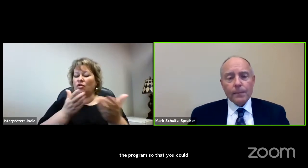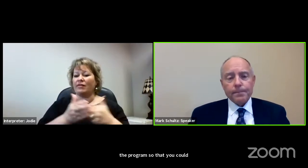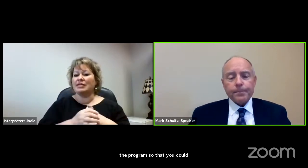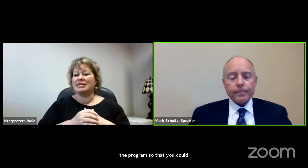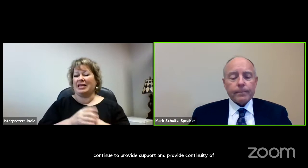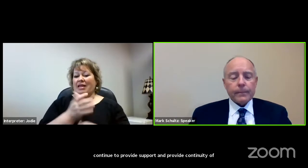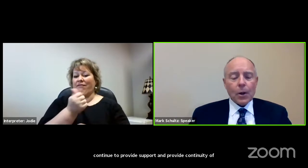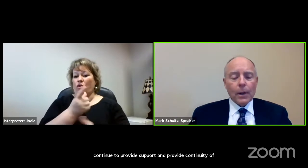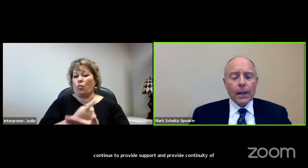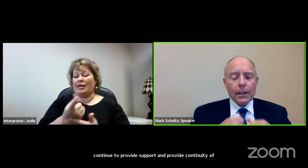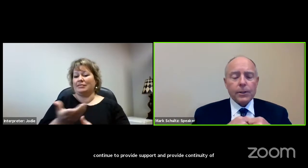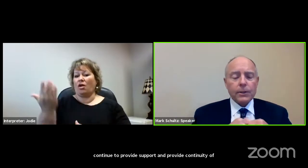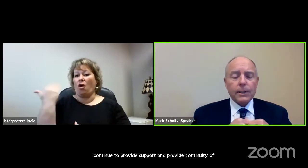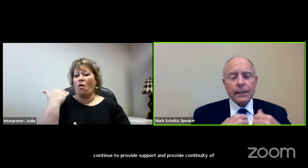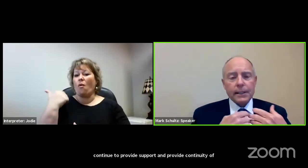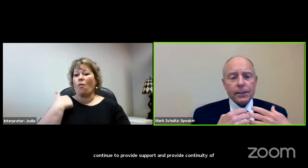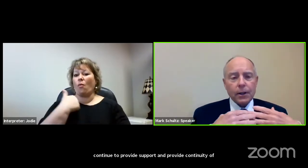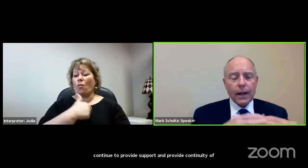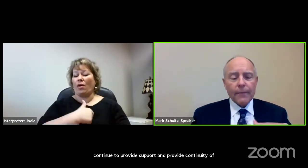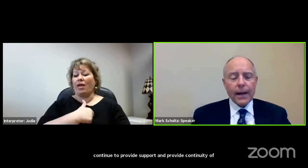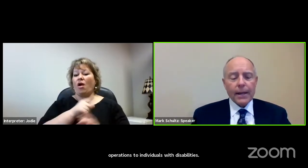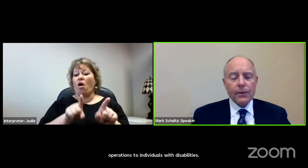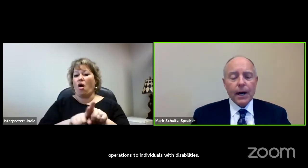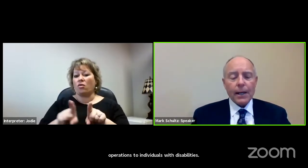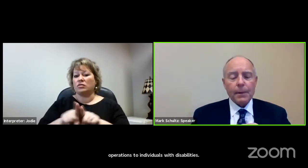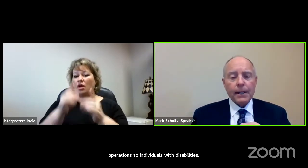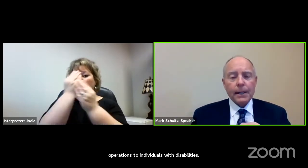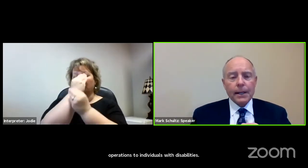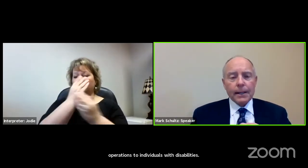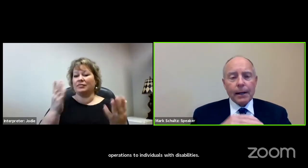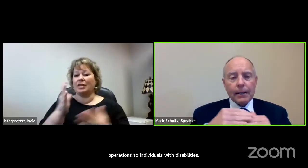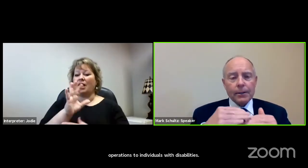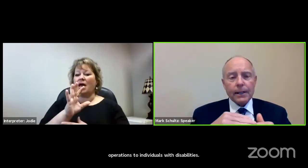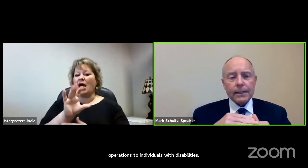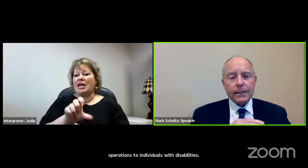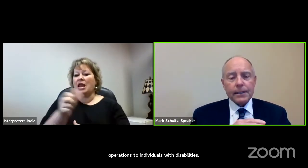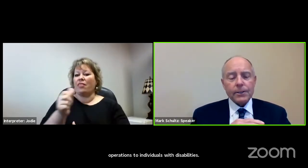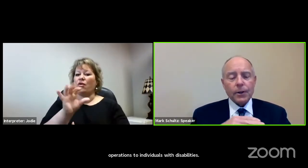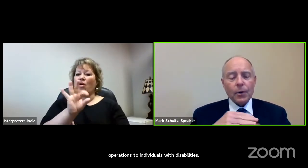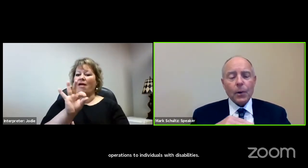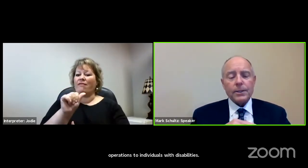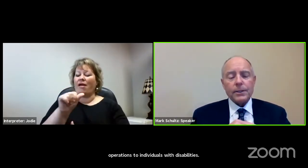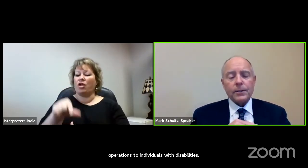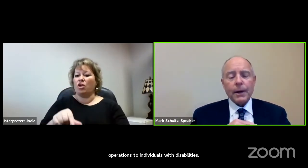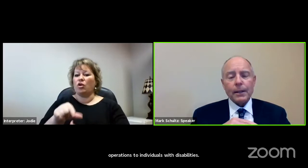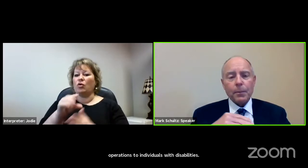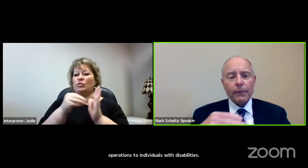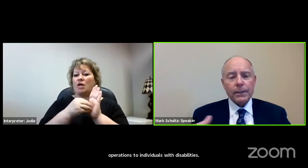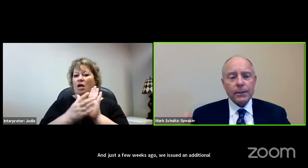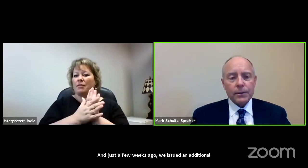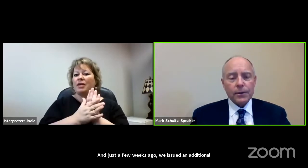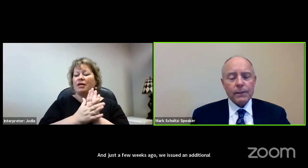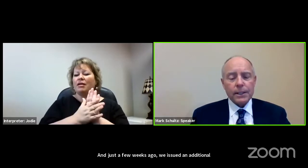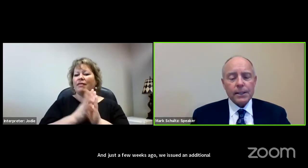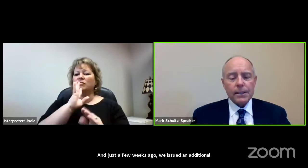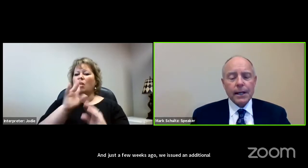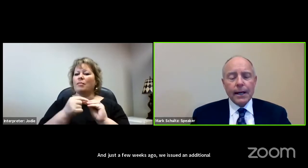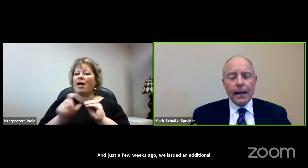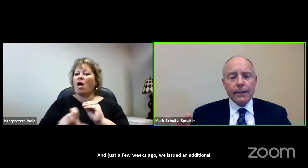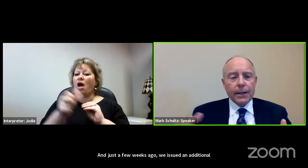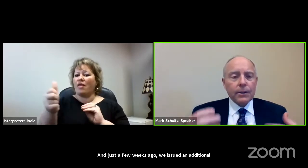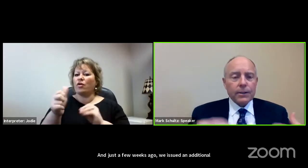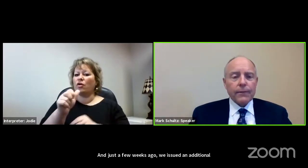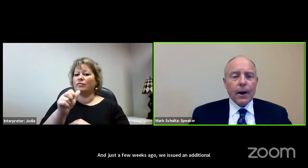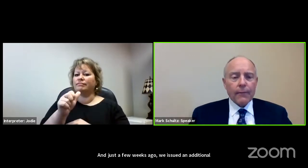weeks ago, we issued an additional FAQ document that addresses additional questions around the provision of services